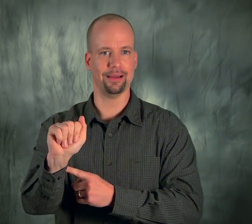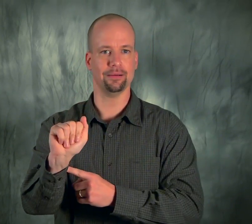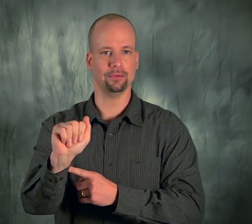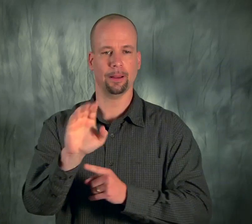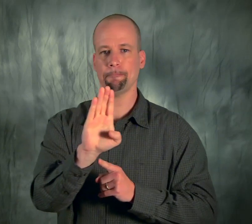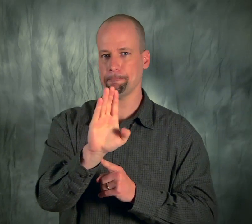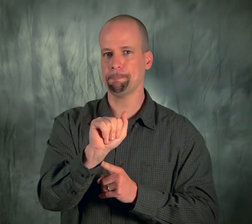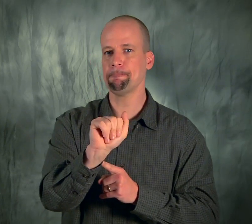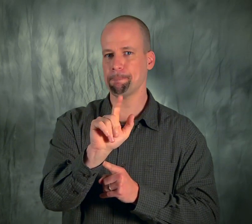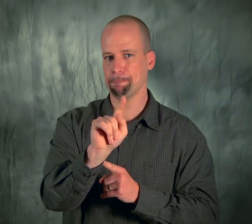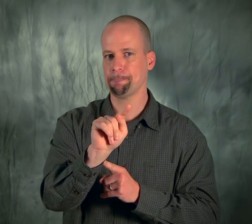AA batteries.